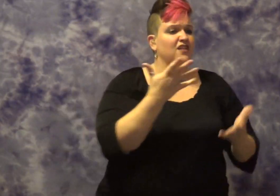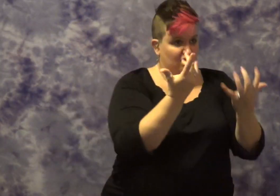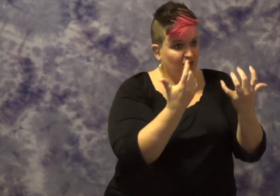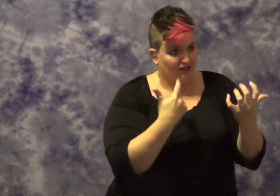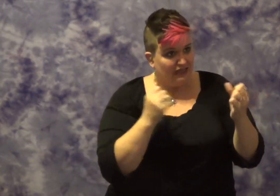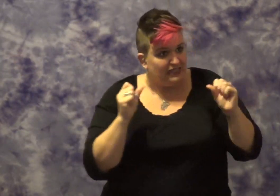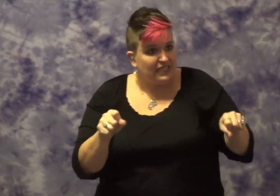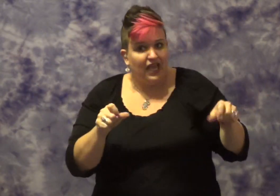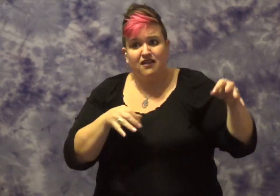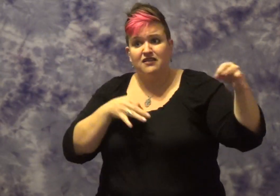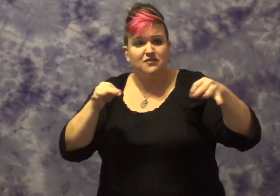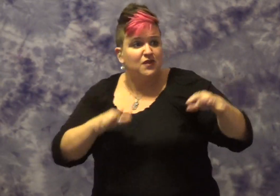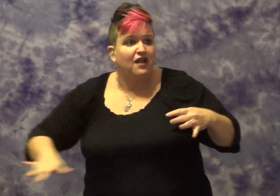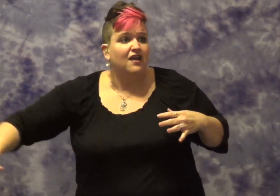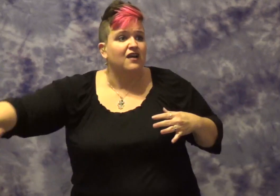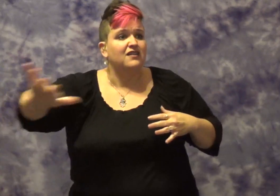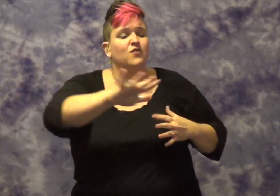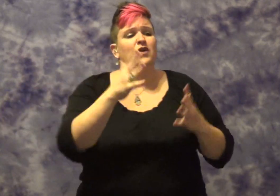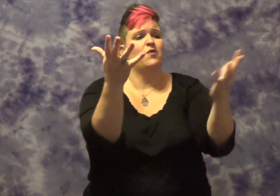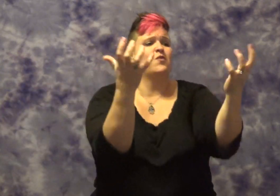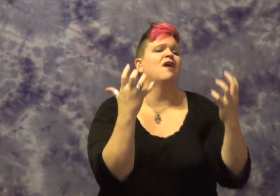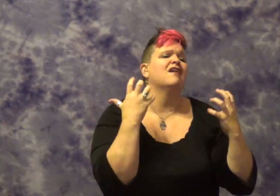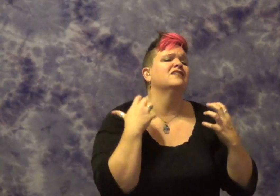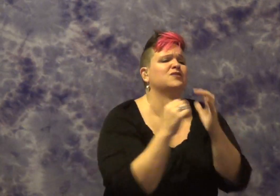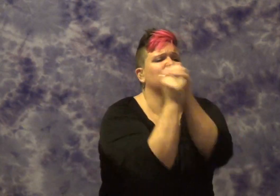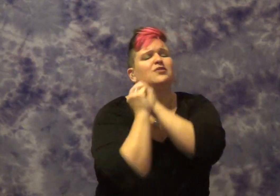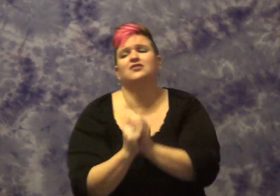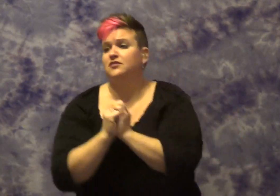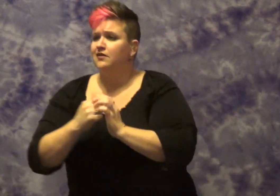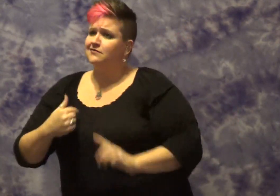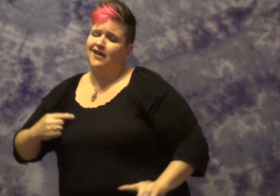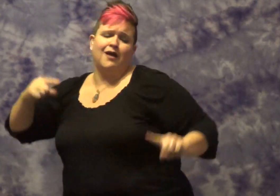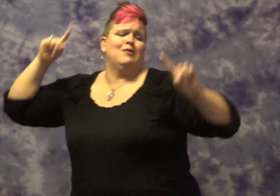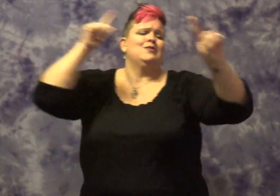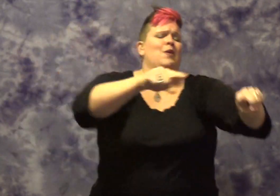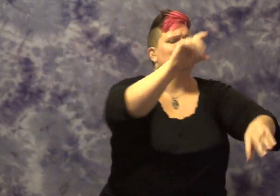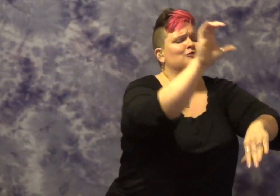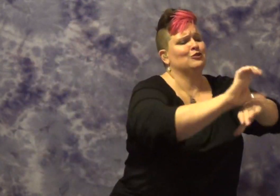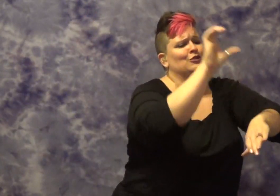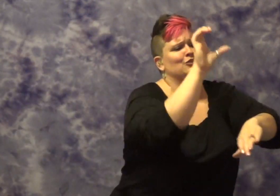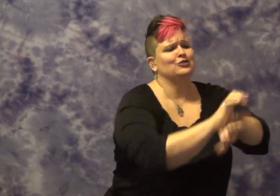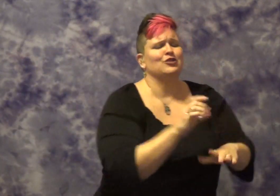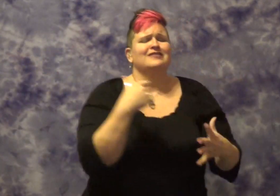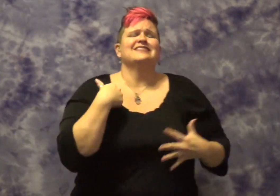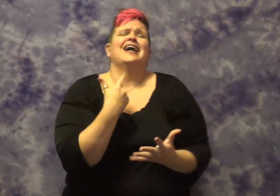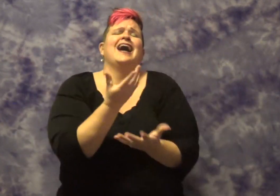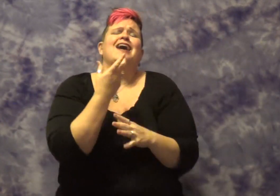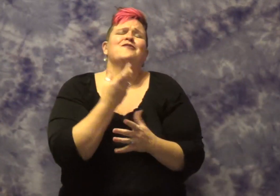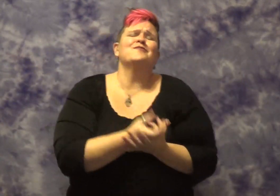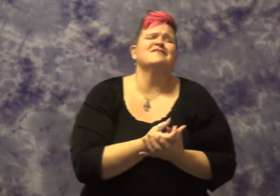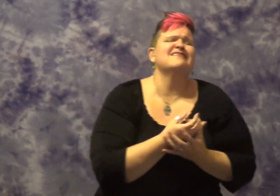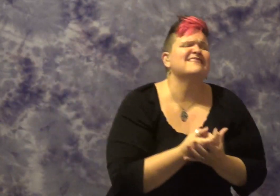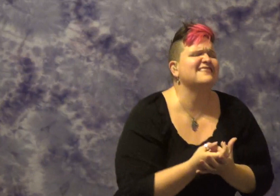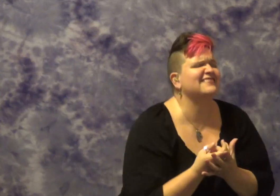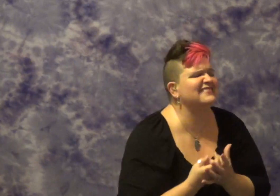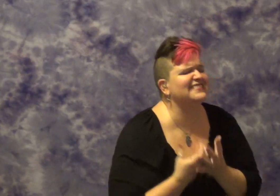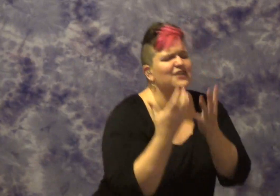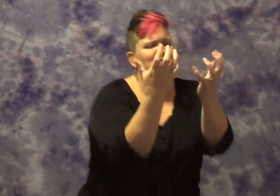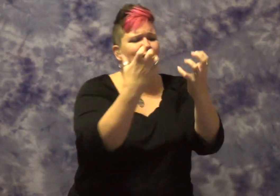This is hungry one Take me to church, I'll worship like a dog at the shrine of your life